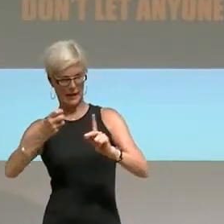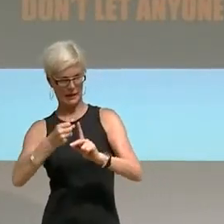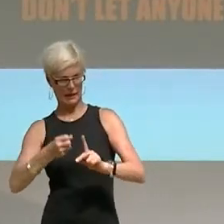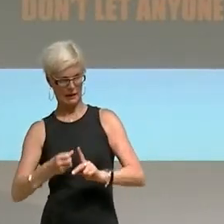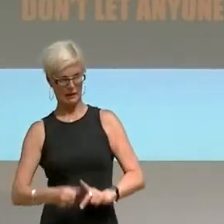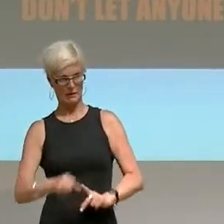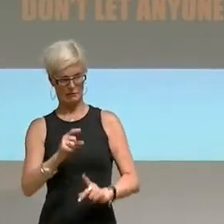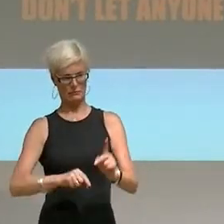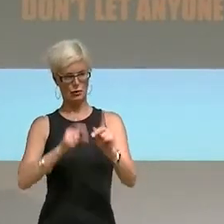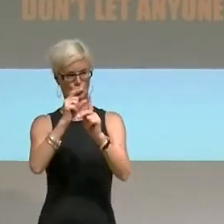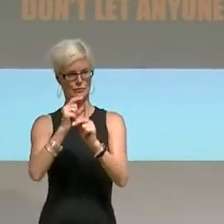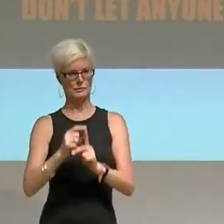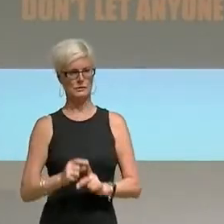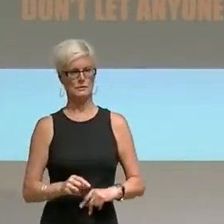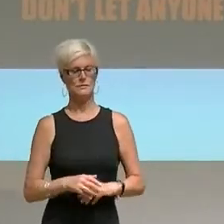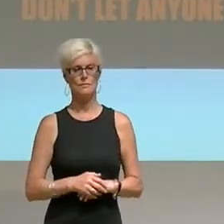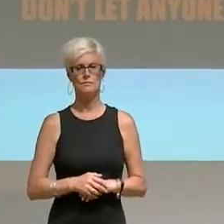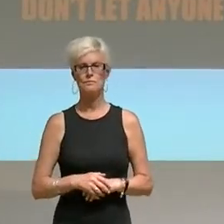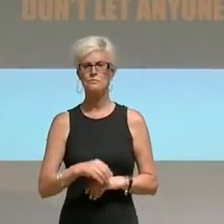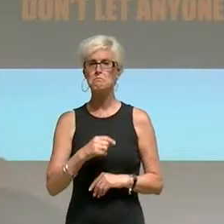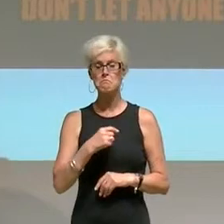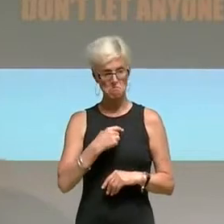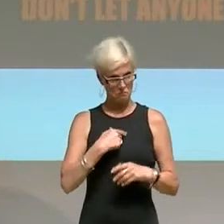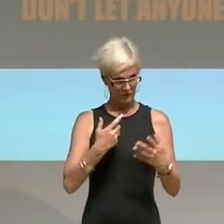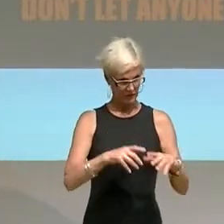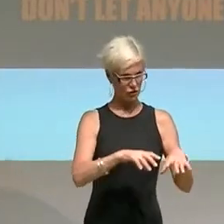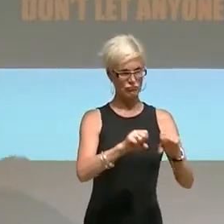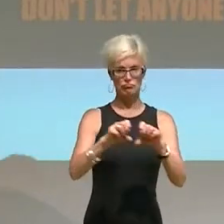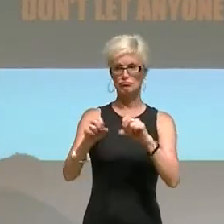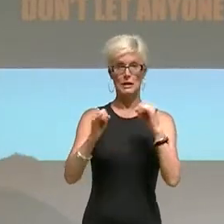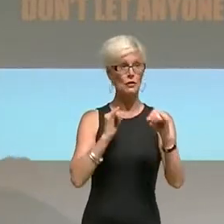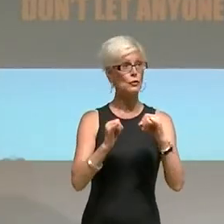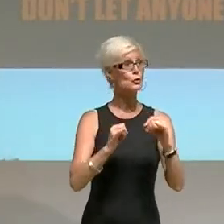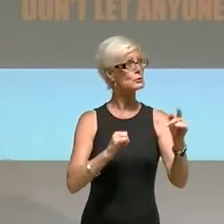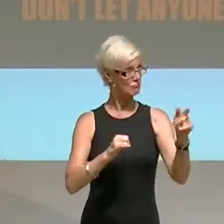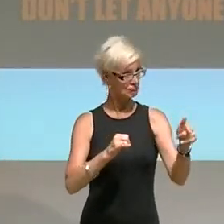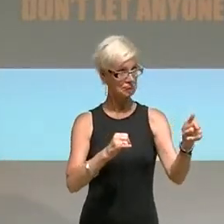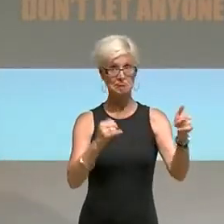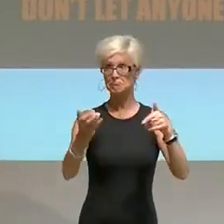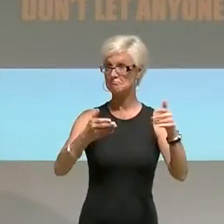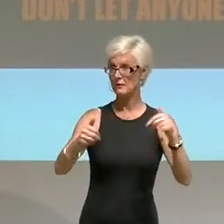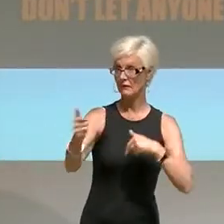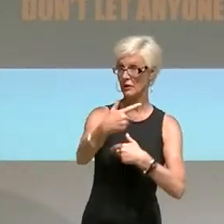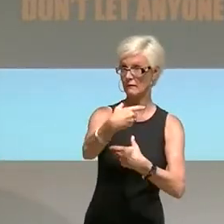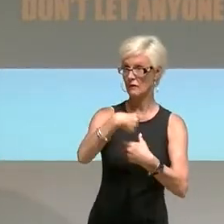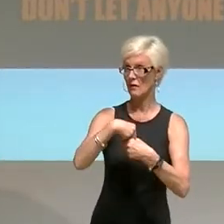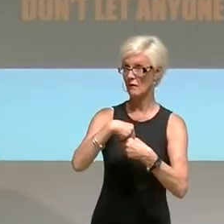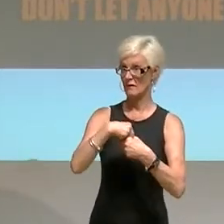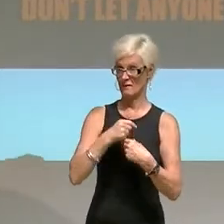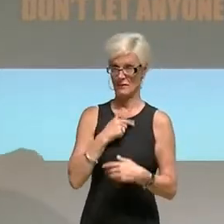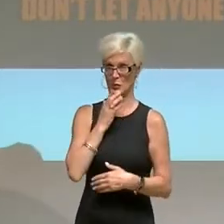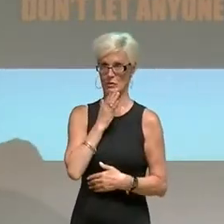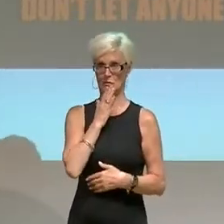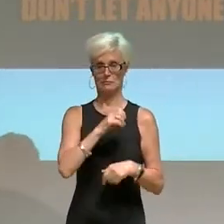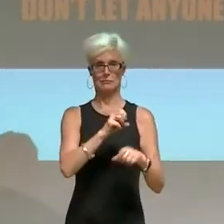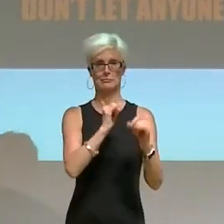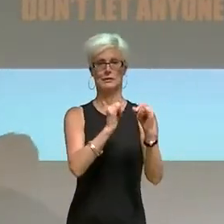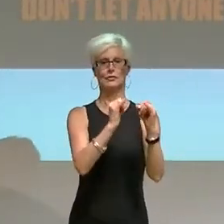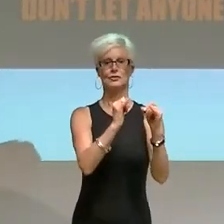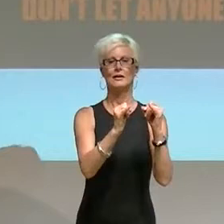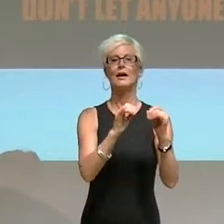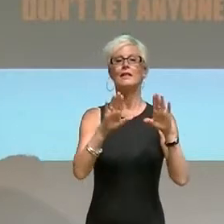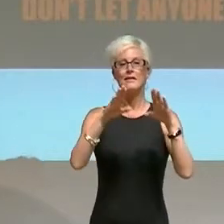I am conducting a series of interviews in which I invite you to take part if you are interested that will focus on the